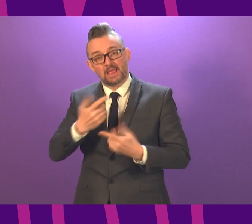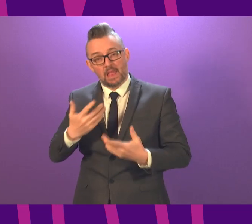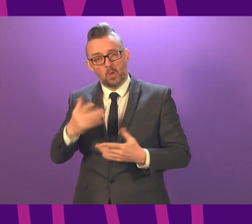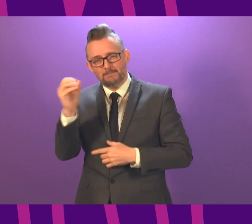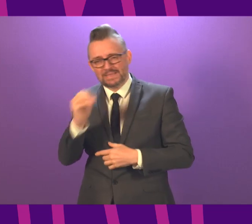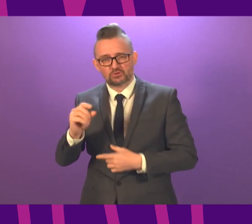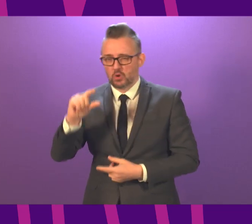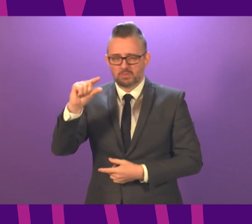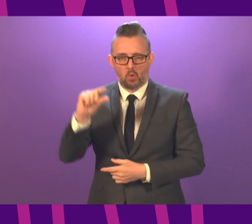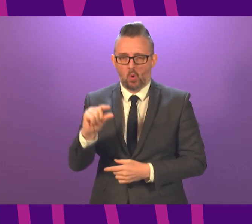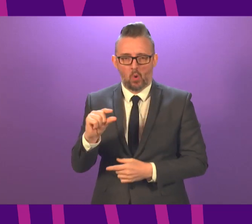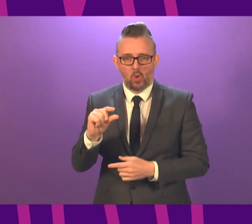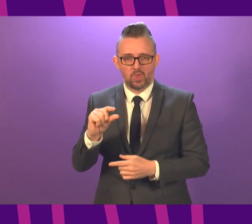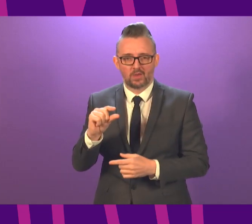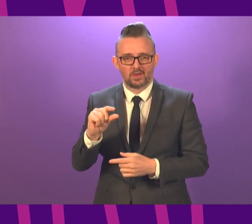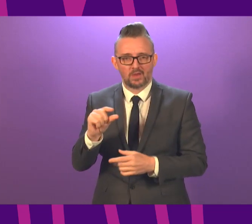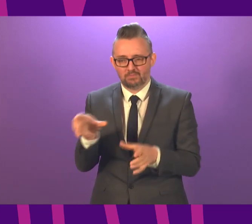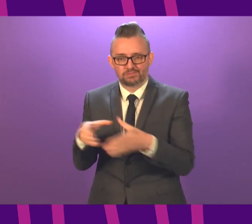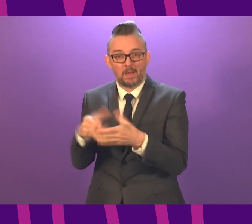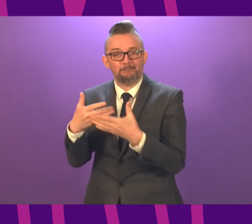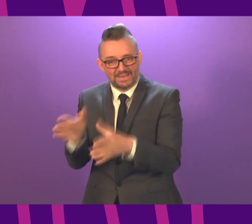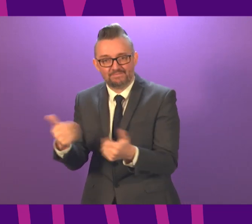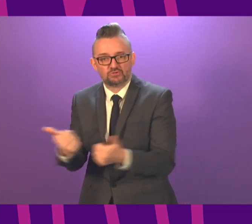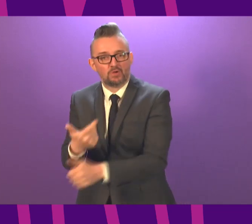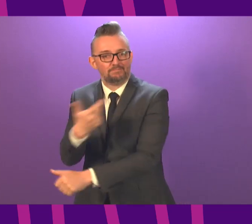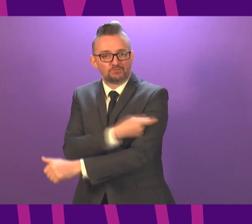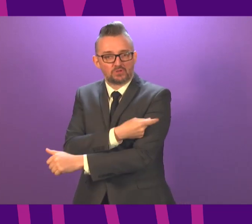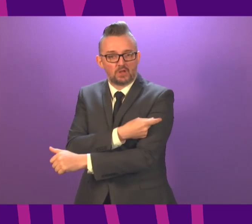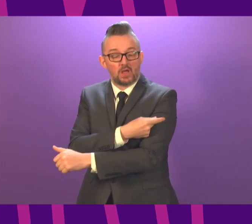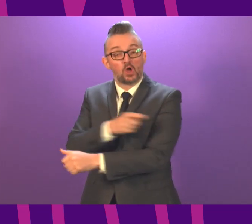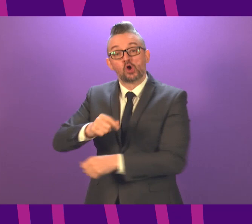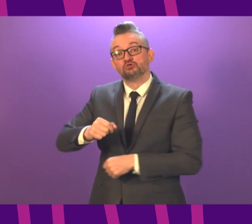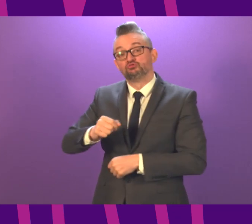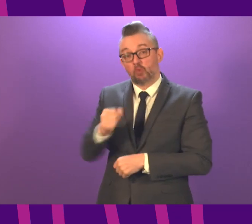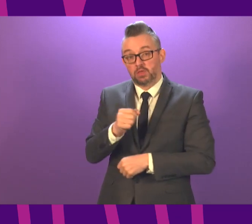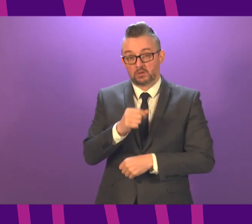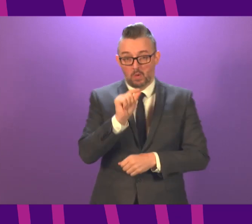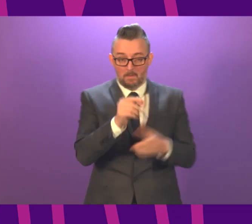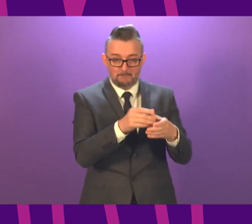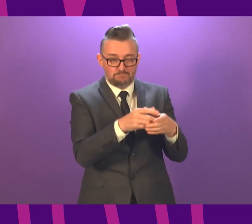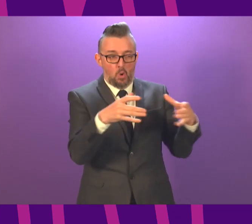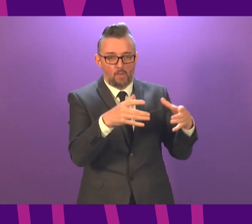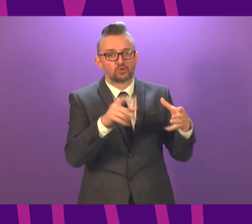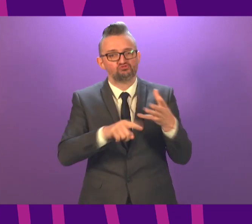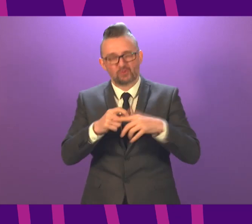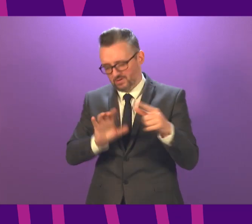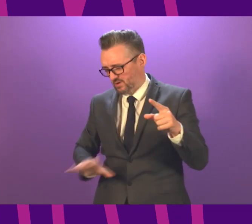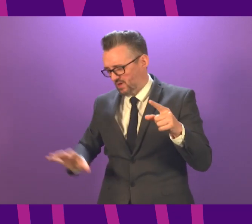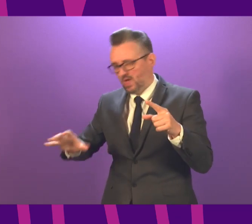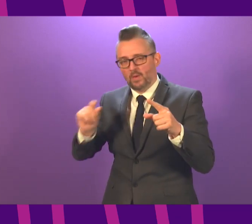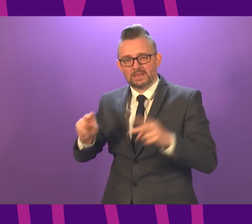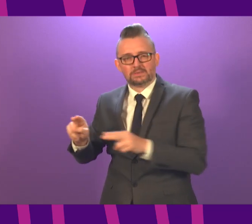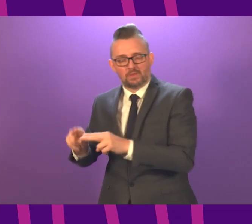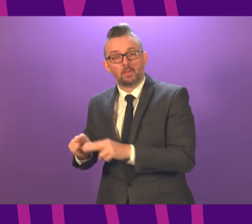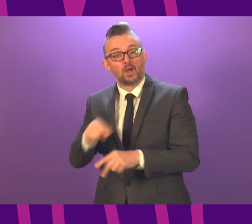this stage is a small percentage of the population that has been vaccinated. It is slightly higher in Scotland than in the other UK nations. But we will